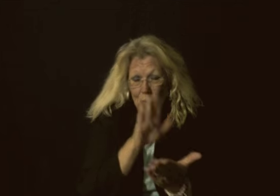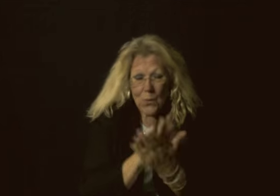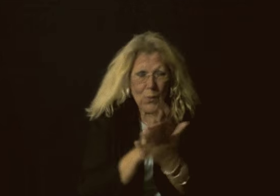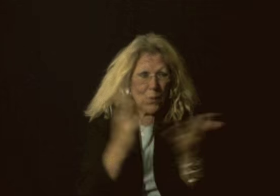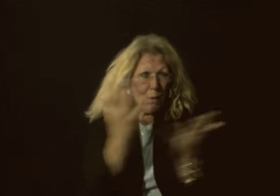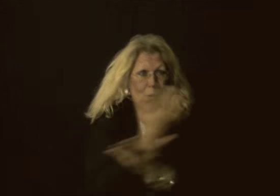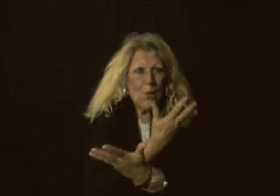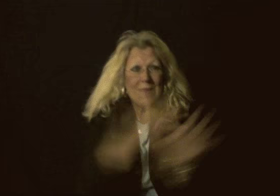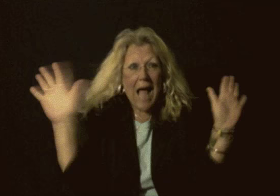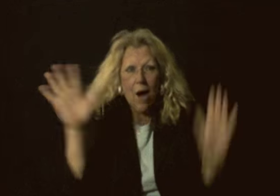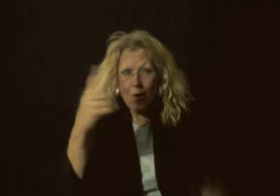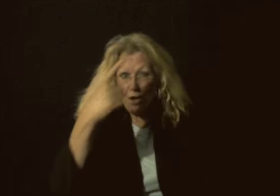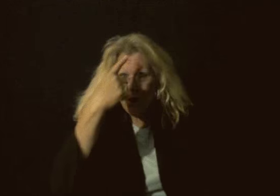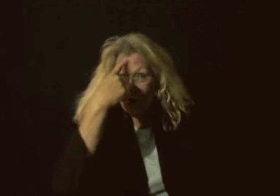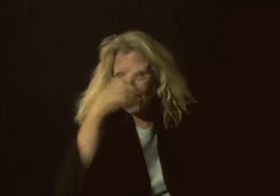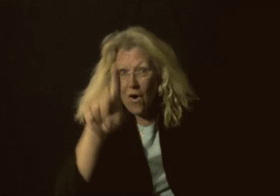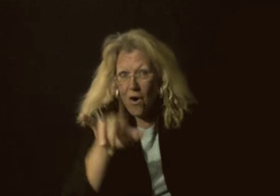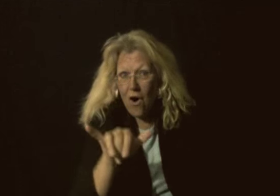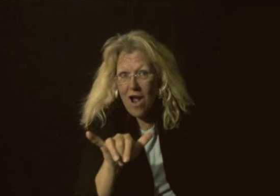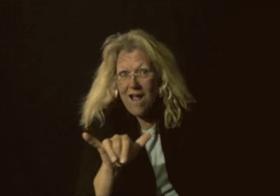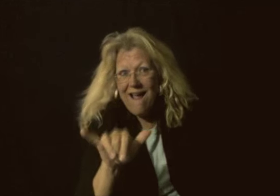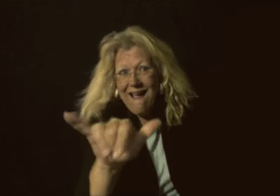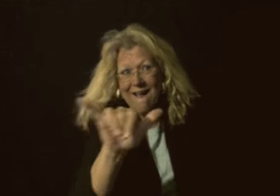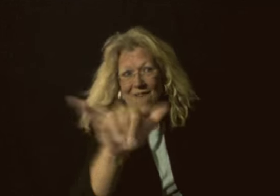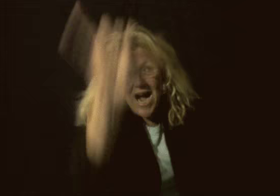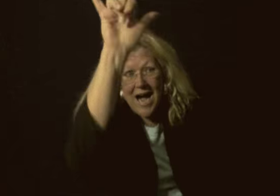Screws out for it all